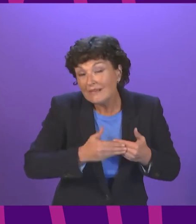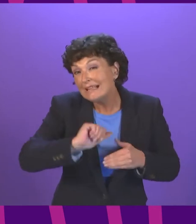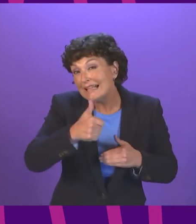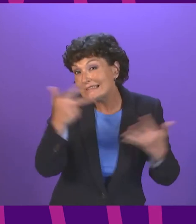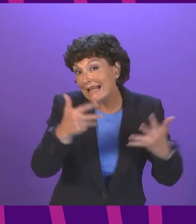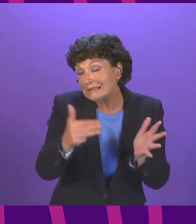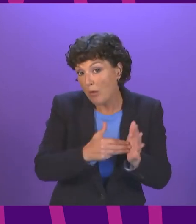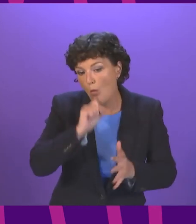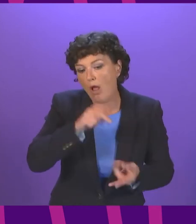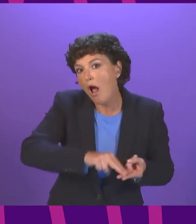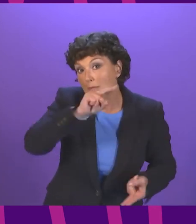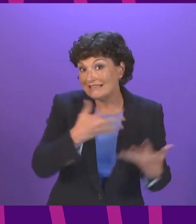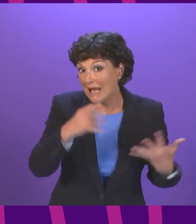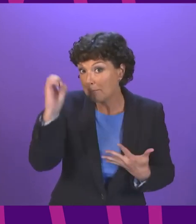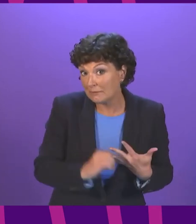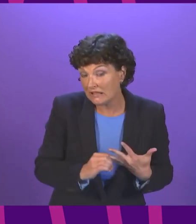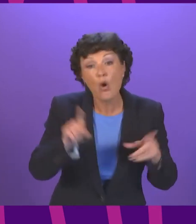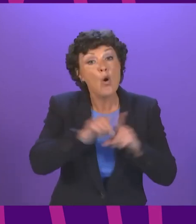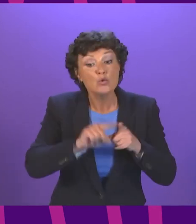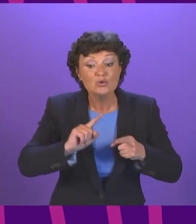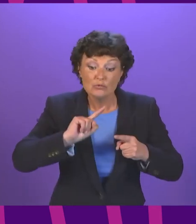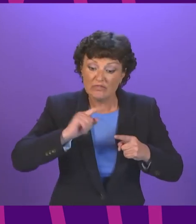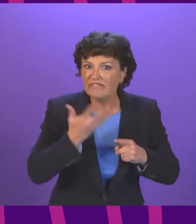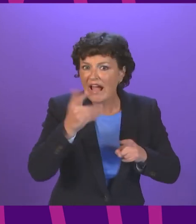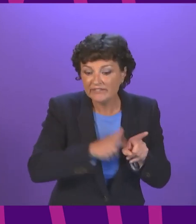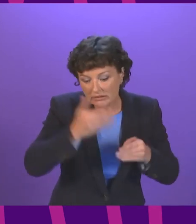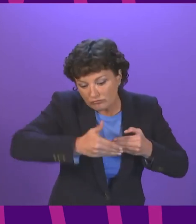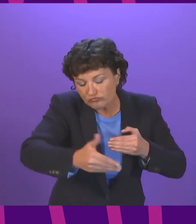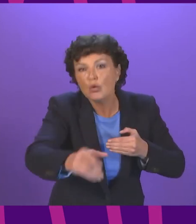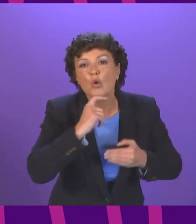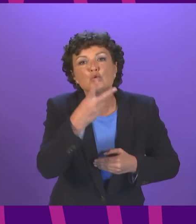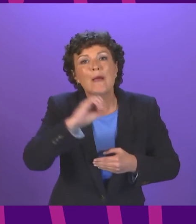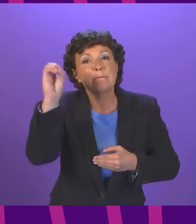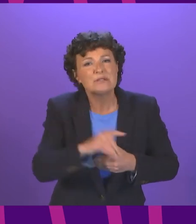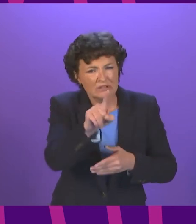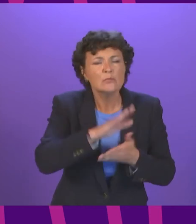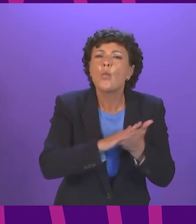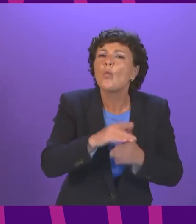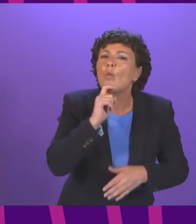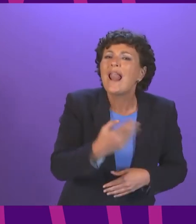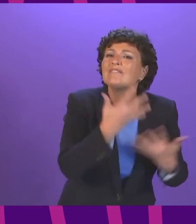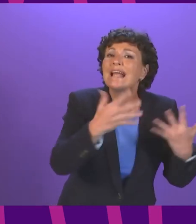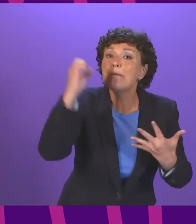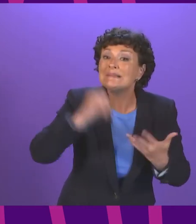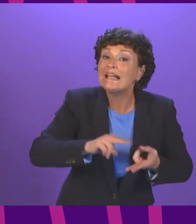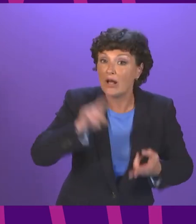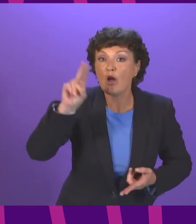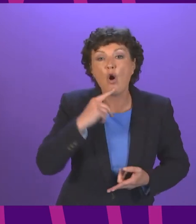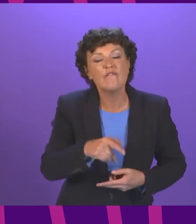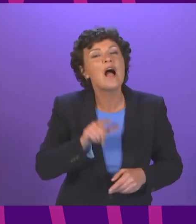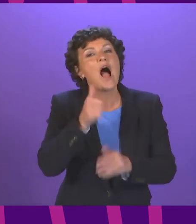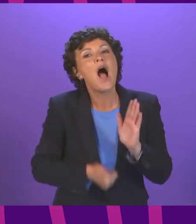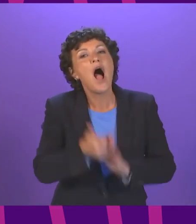months and by 20% over the next five years. There will be a 10% increase in outpatient capacity by the end of the Parliament.